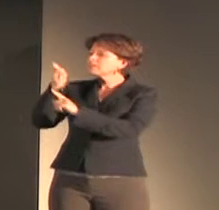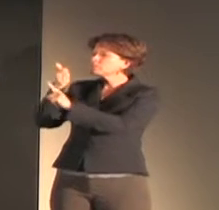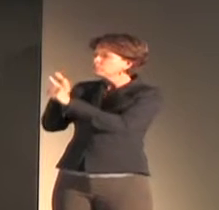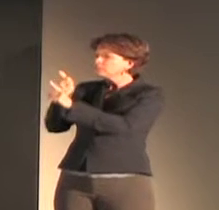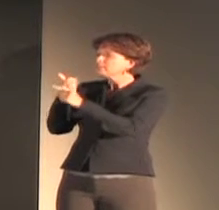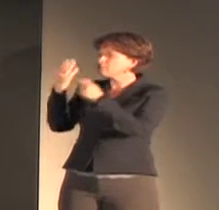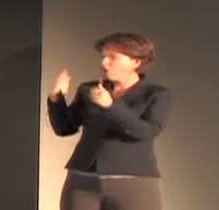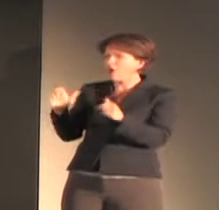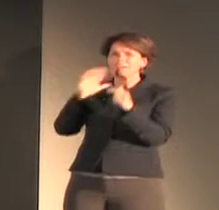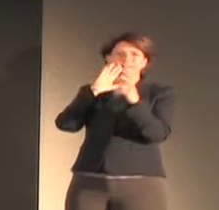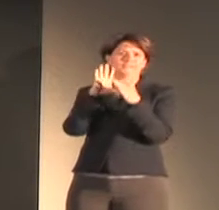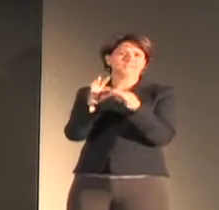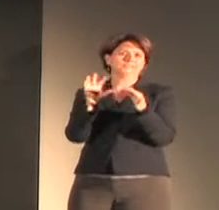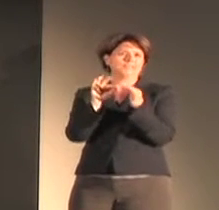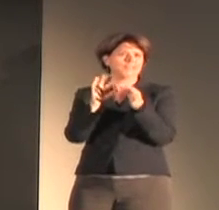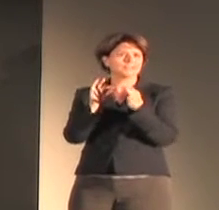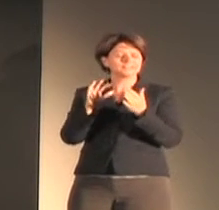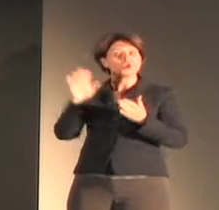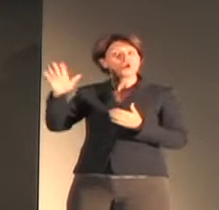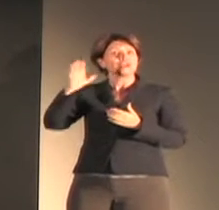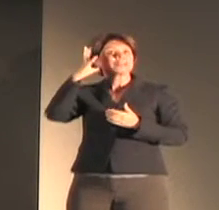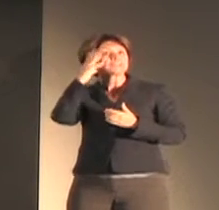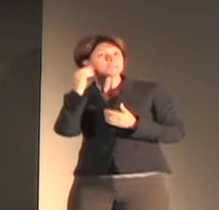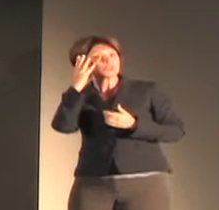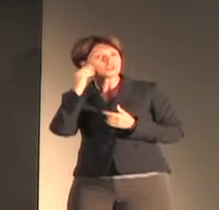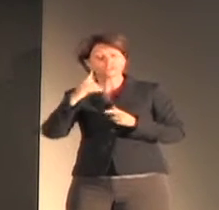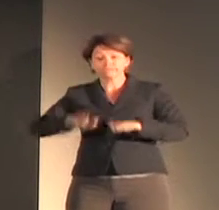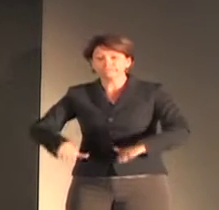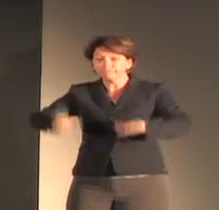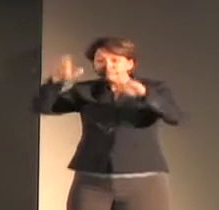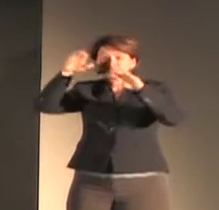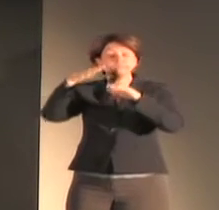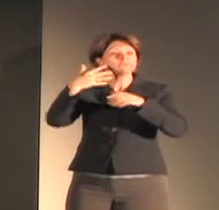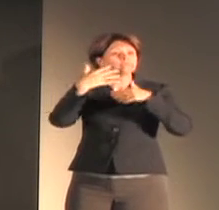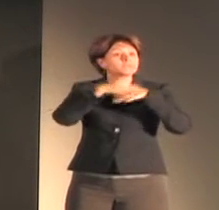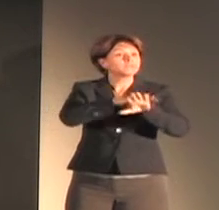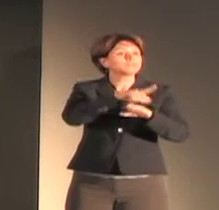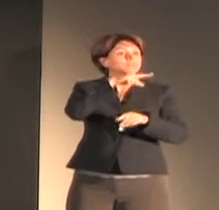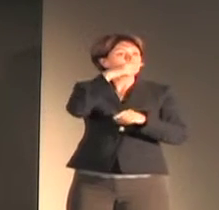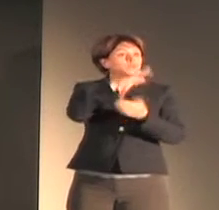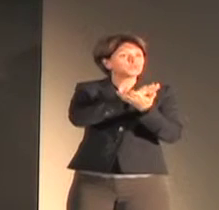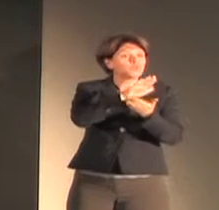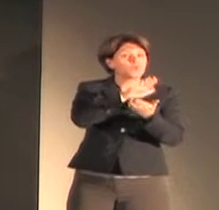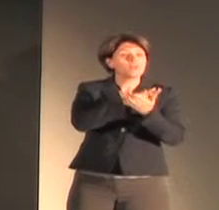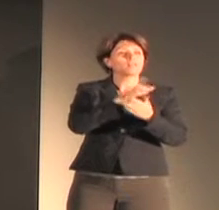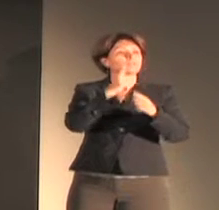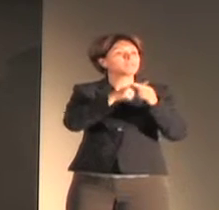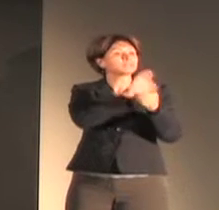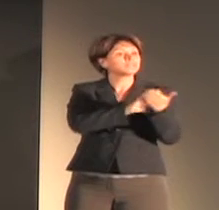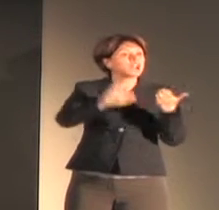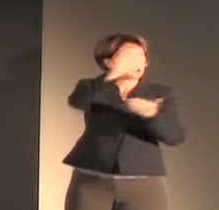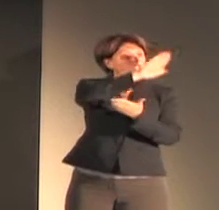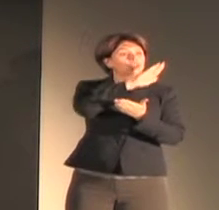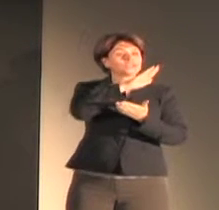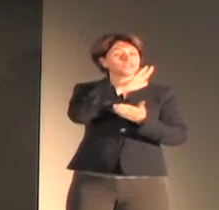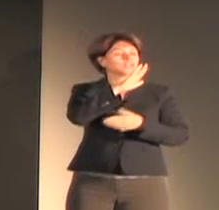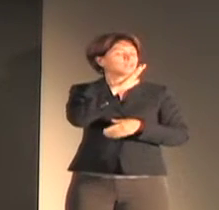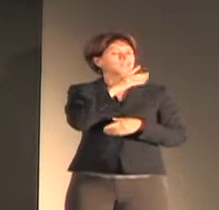educated largely among hearing peers in public school and higher education settings, and striving to communicate across